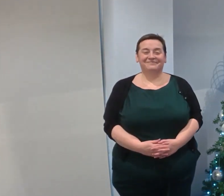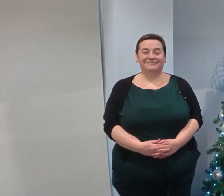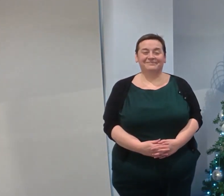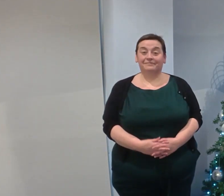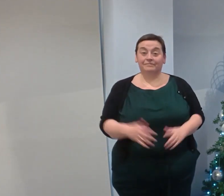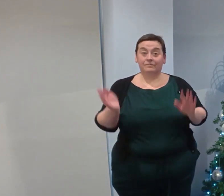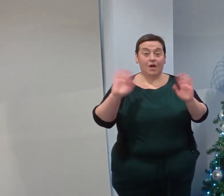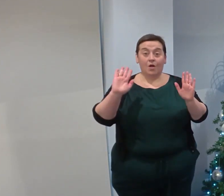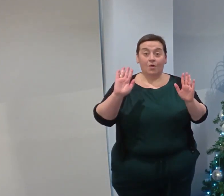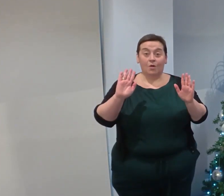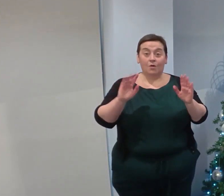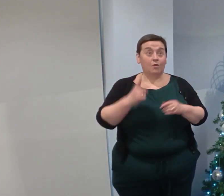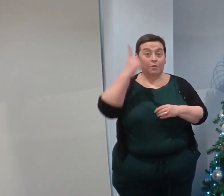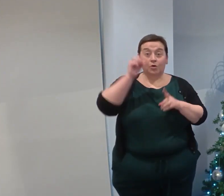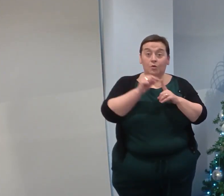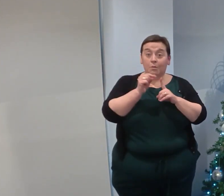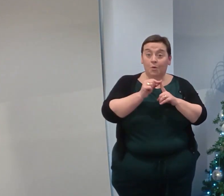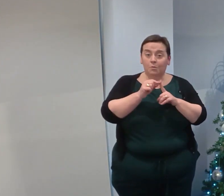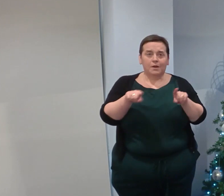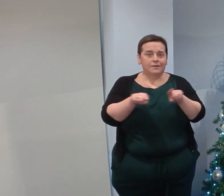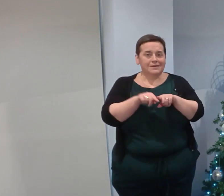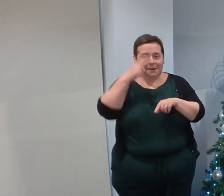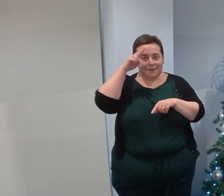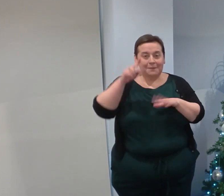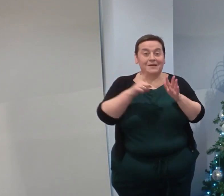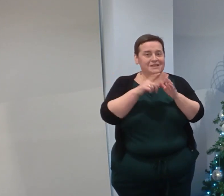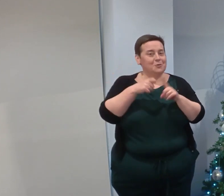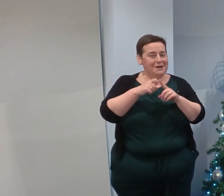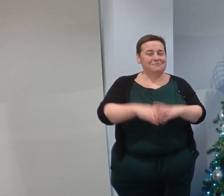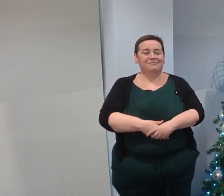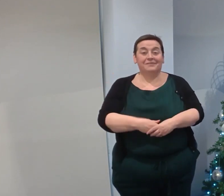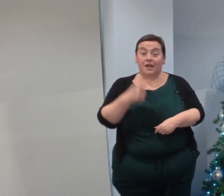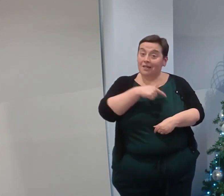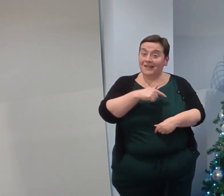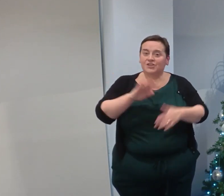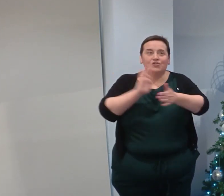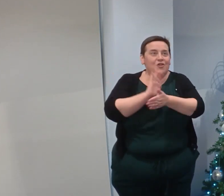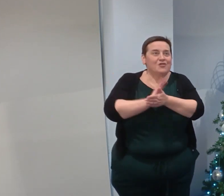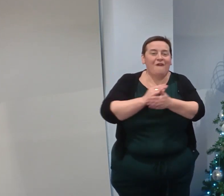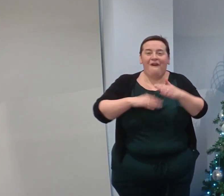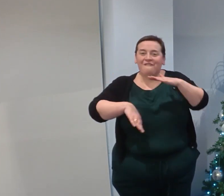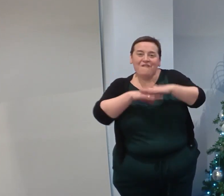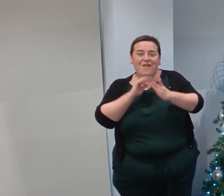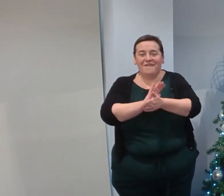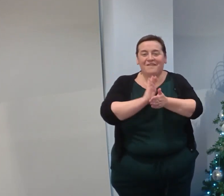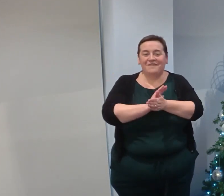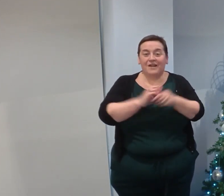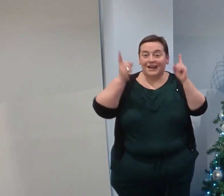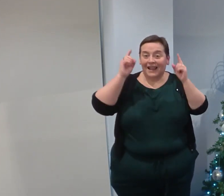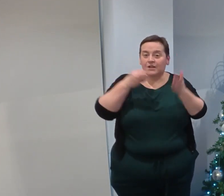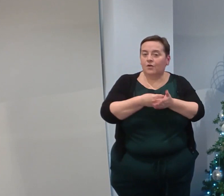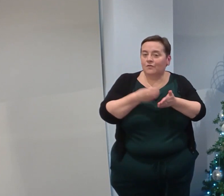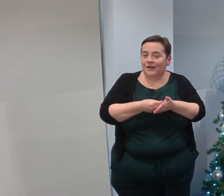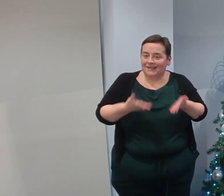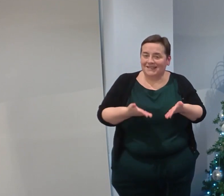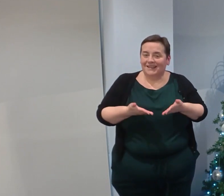Greetings from the North Pole, also known as East Kilbride. It's your jolly, full of fun head of finance here looking